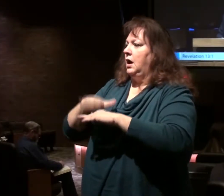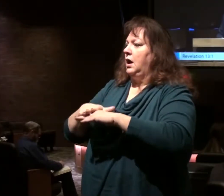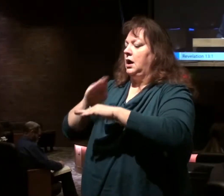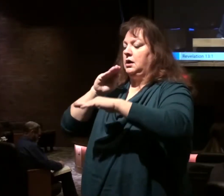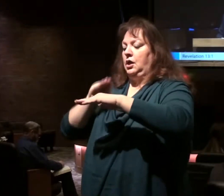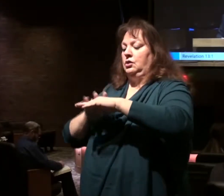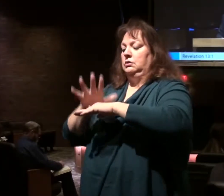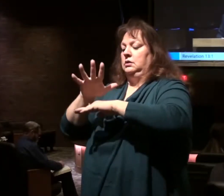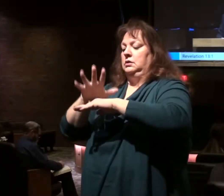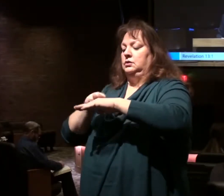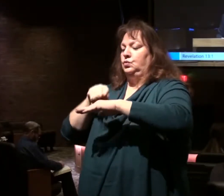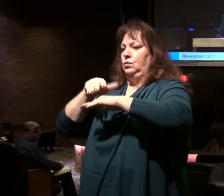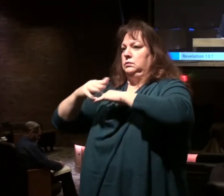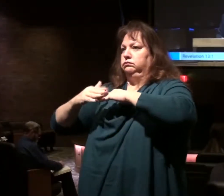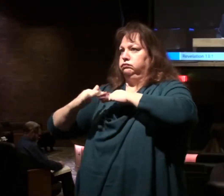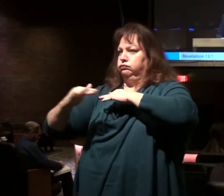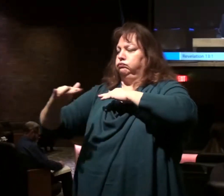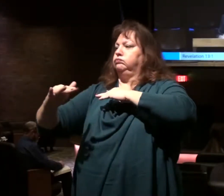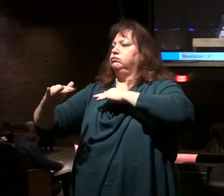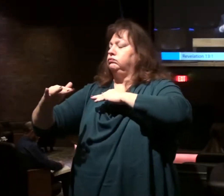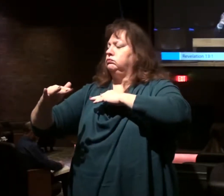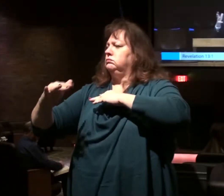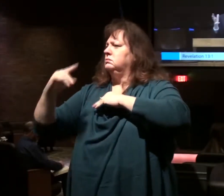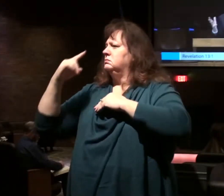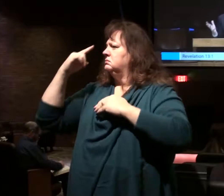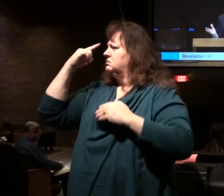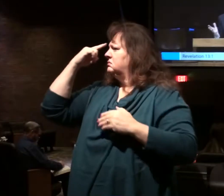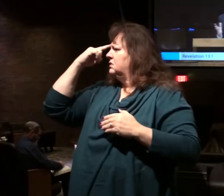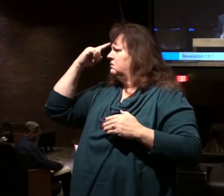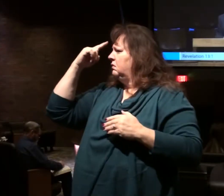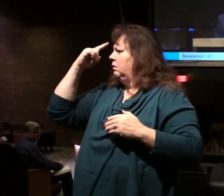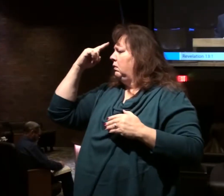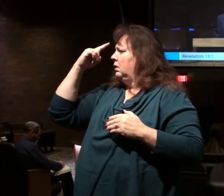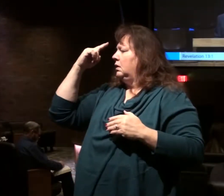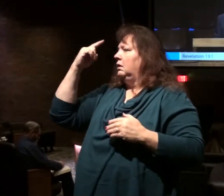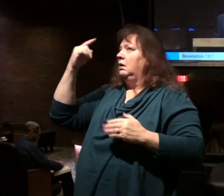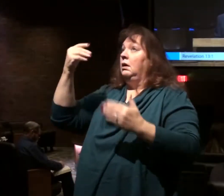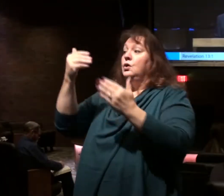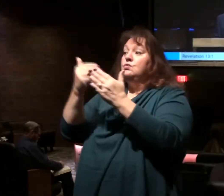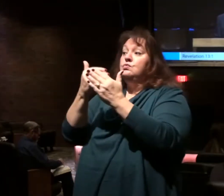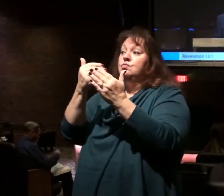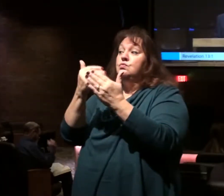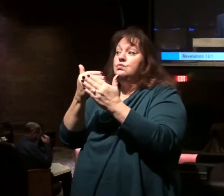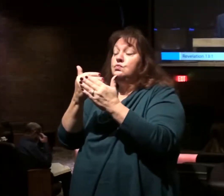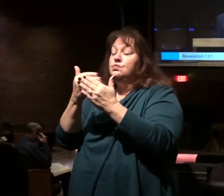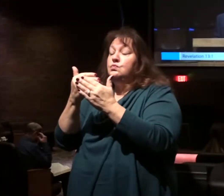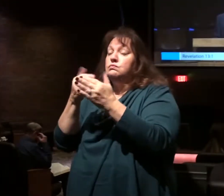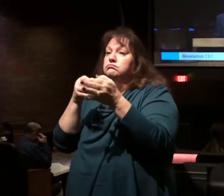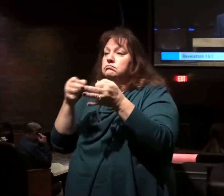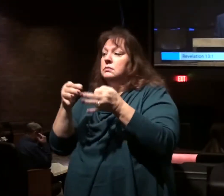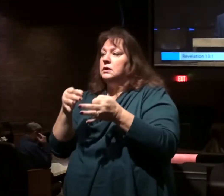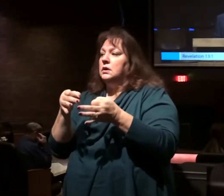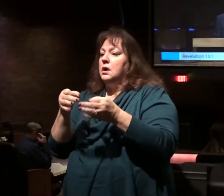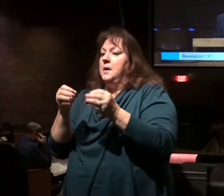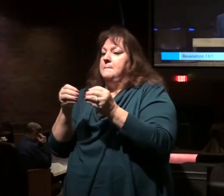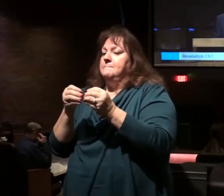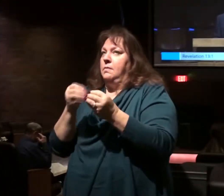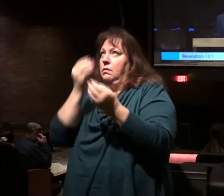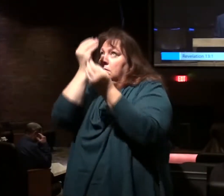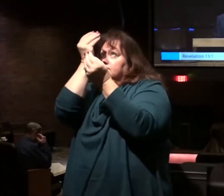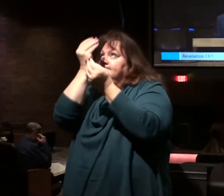Now we're ready for an unfolding, if you will, of further